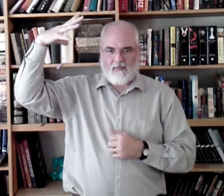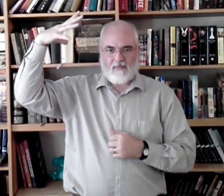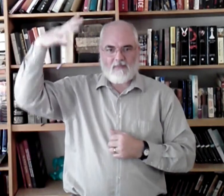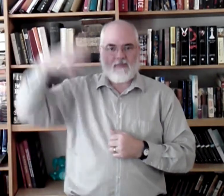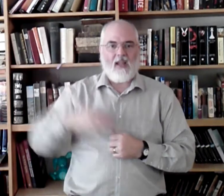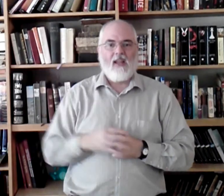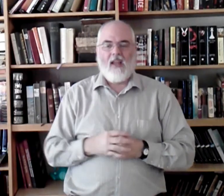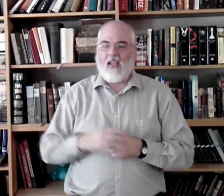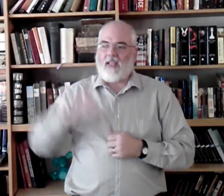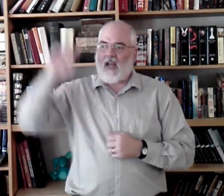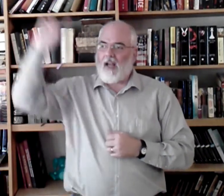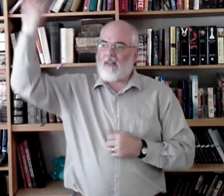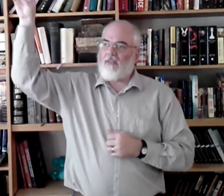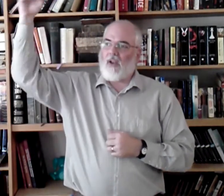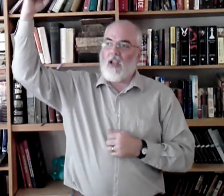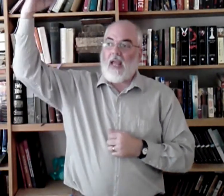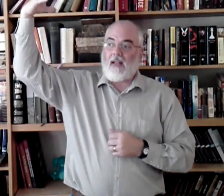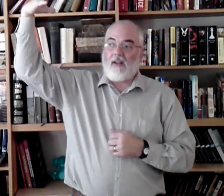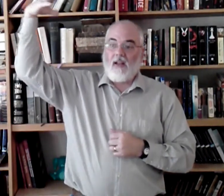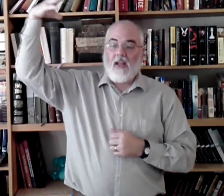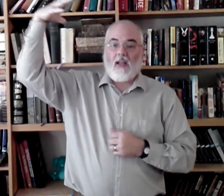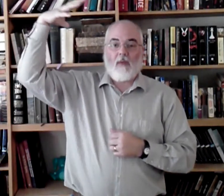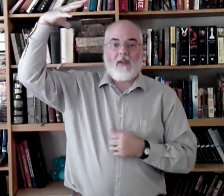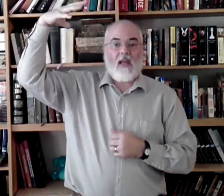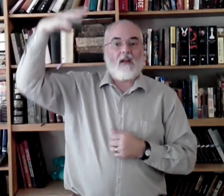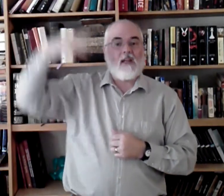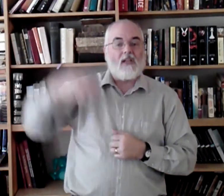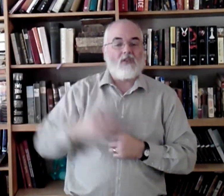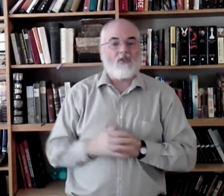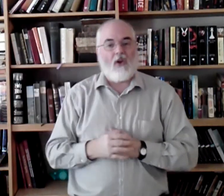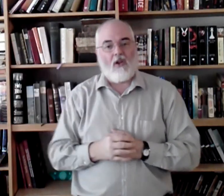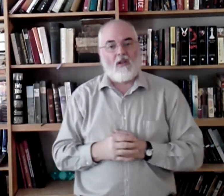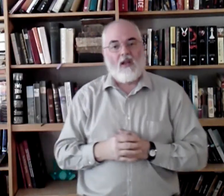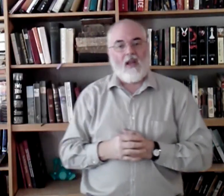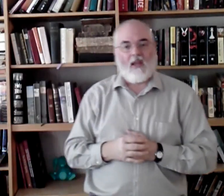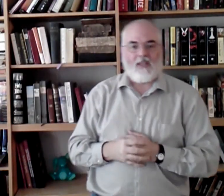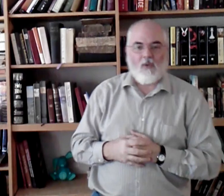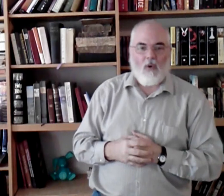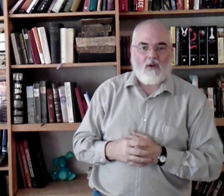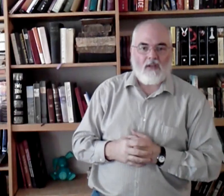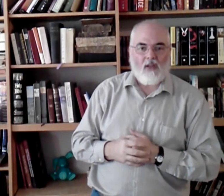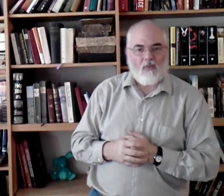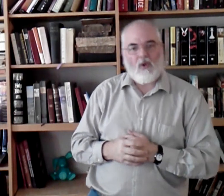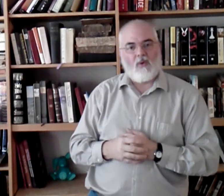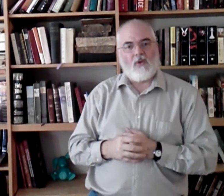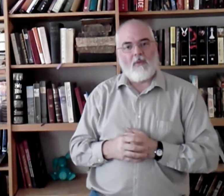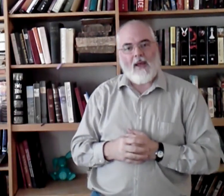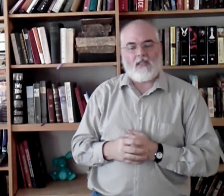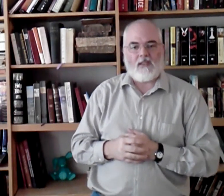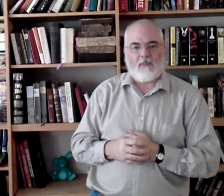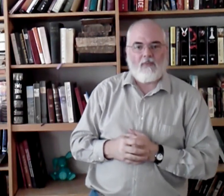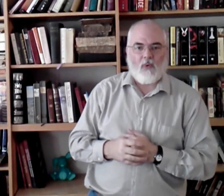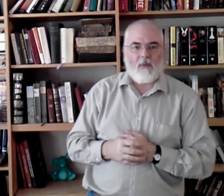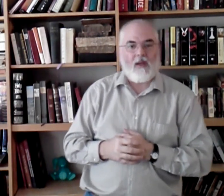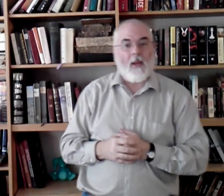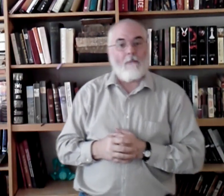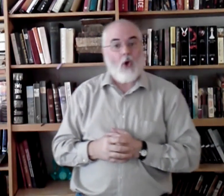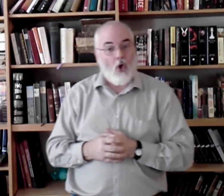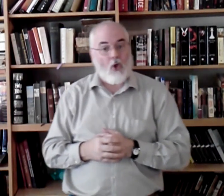Okay? It's kind of like the light coming down and hitting Saul as he walked down the road to Damascus before he became Paul.